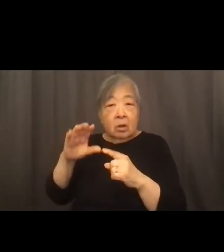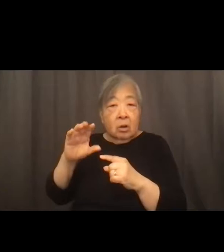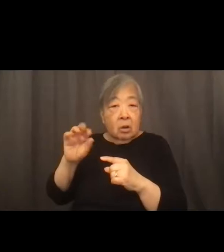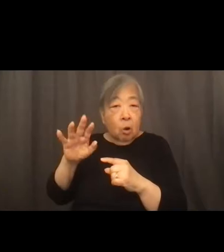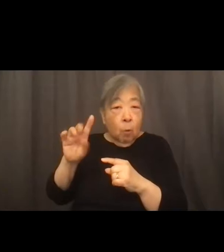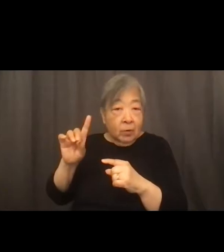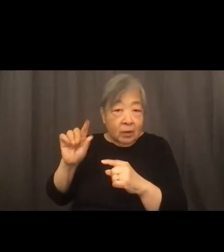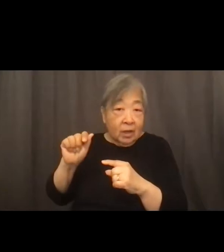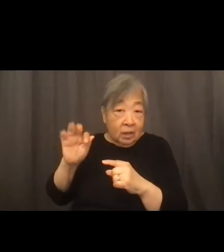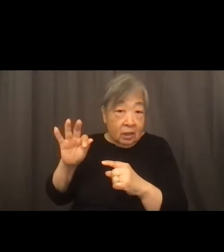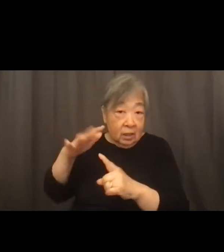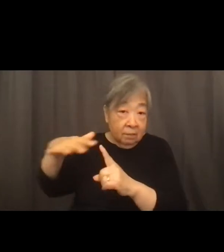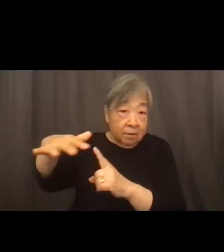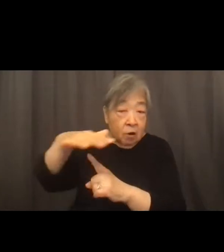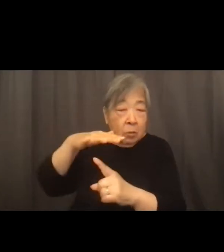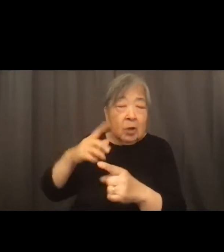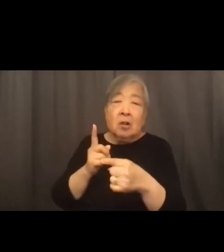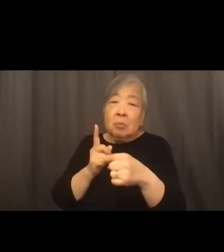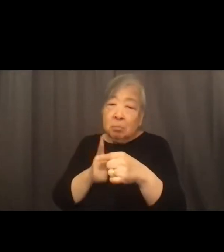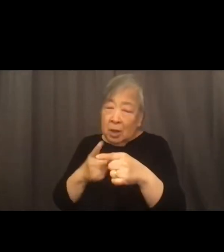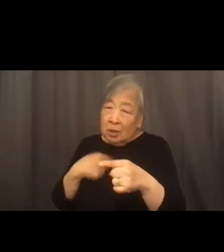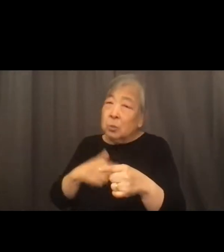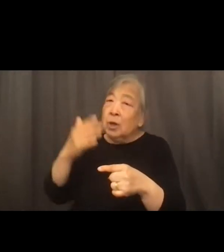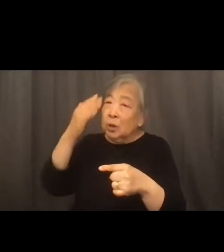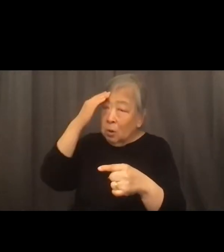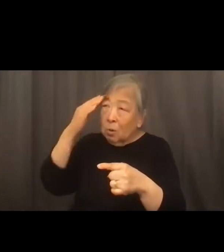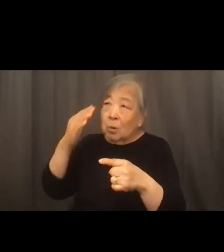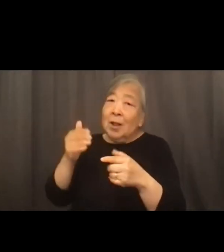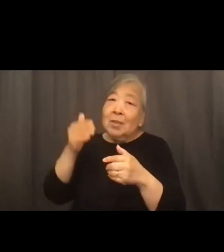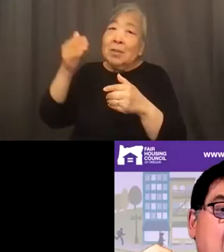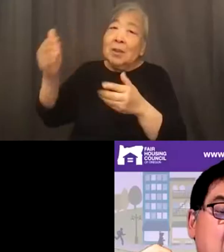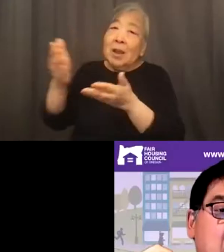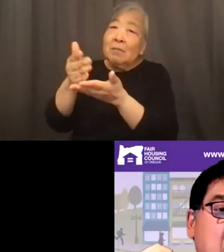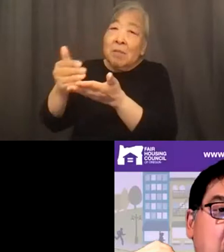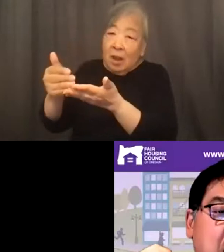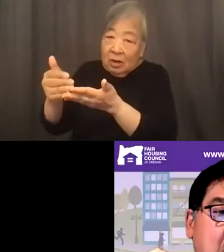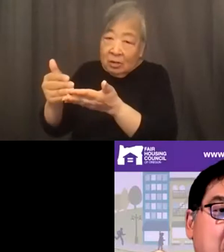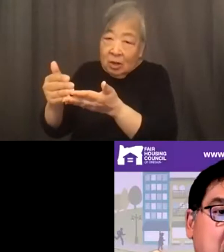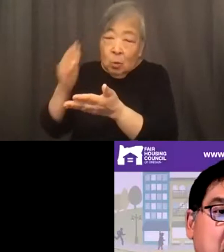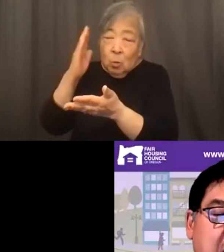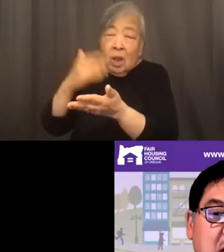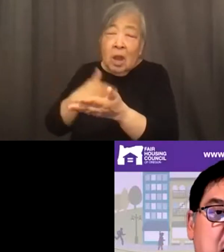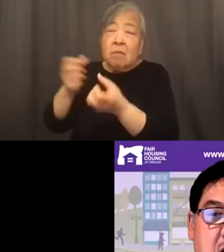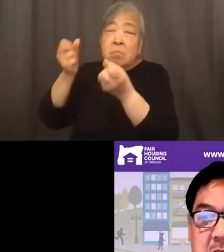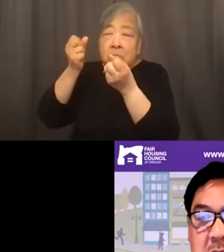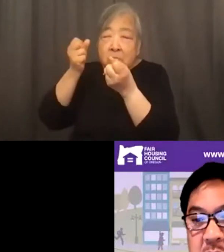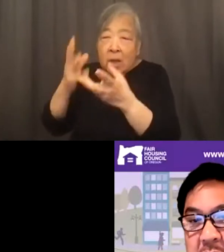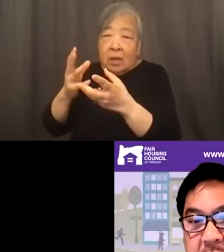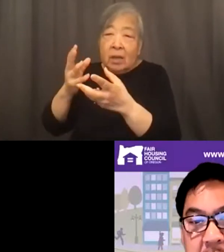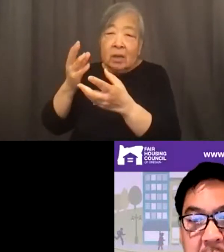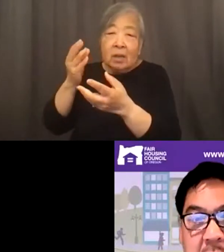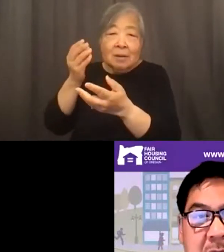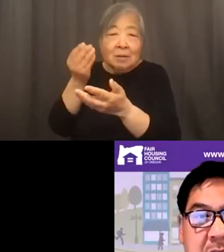environment, as well as we know is entering into the next phase of this, where there are going to be so many economic impacts in